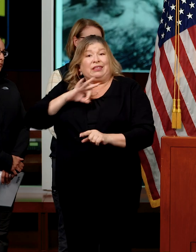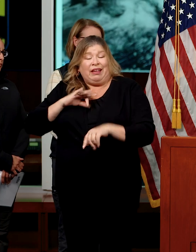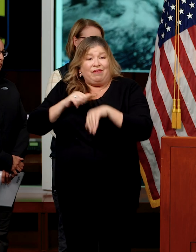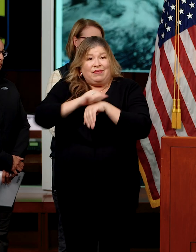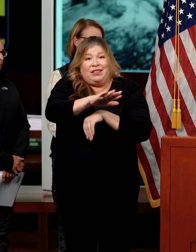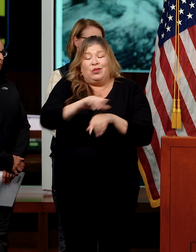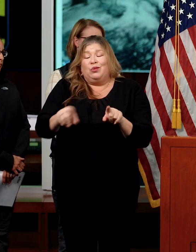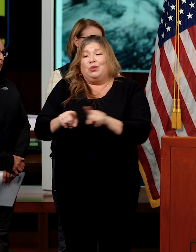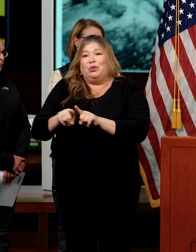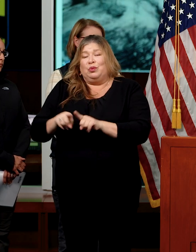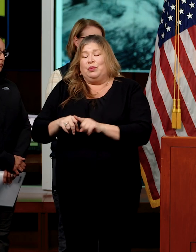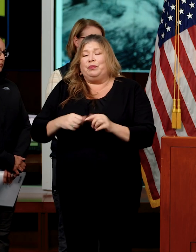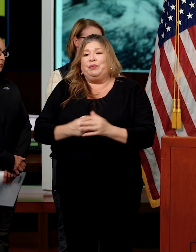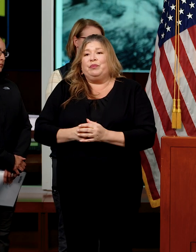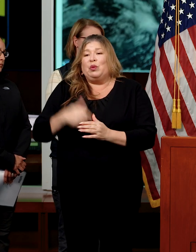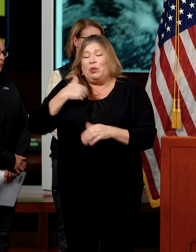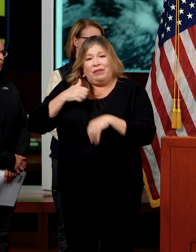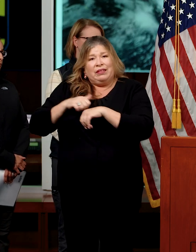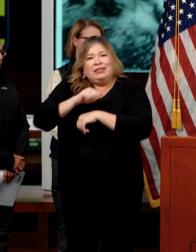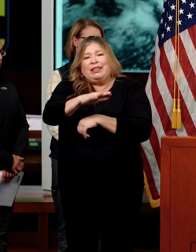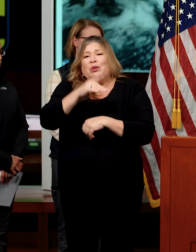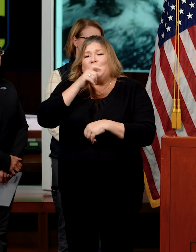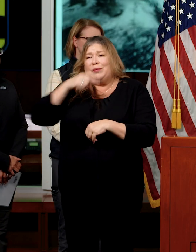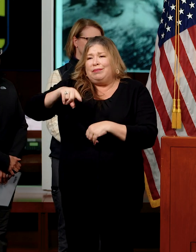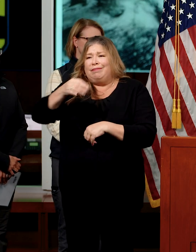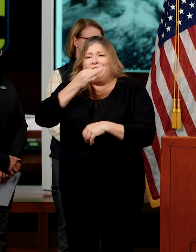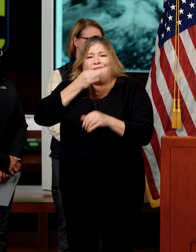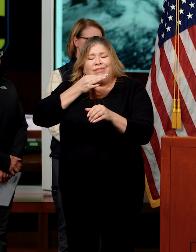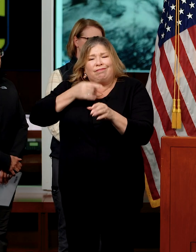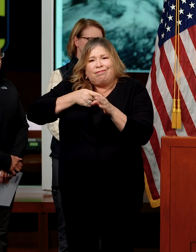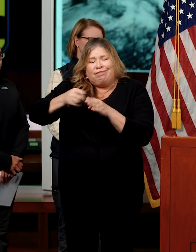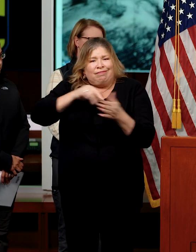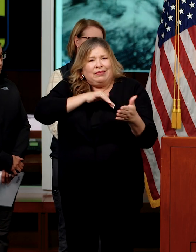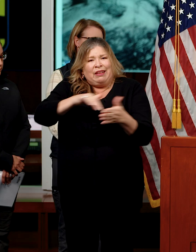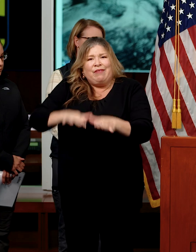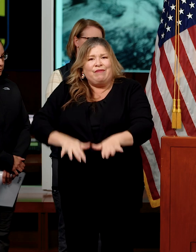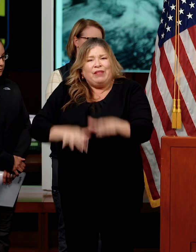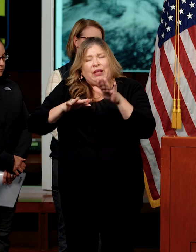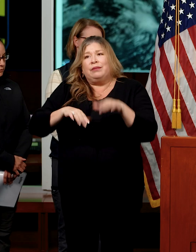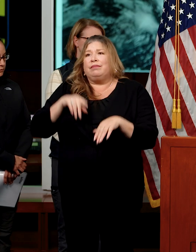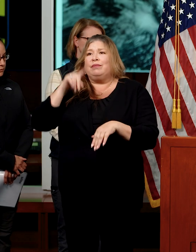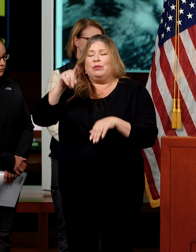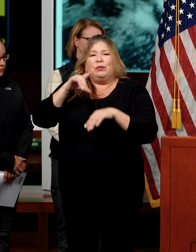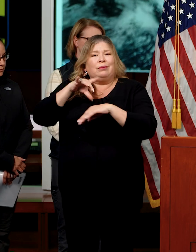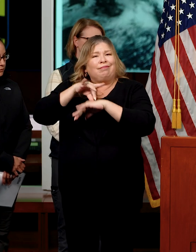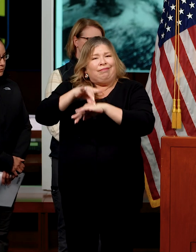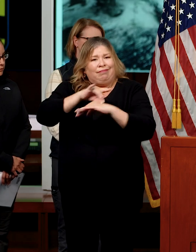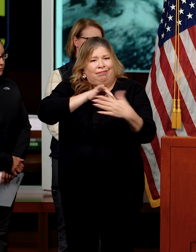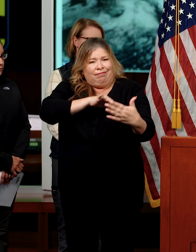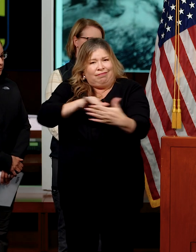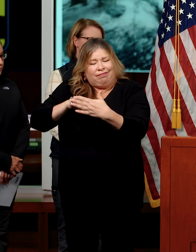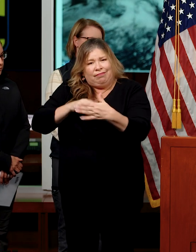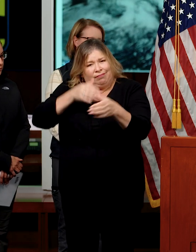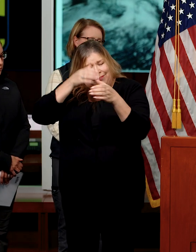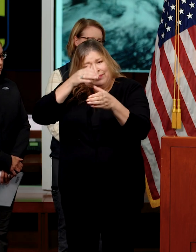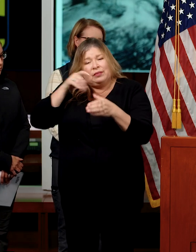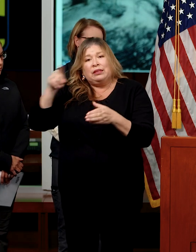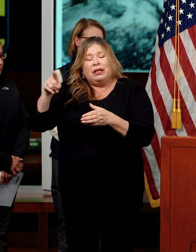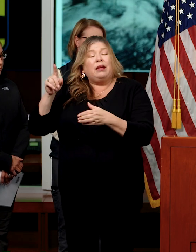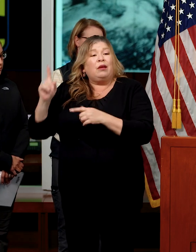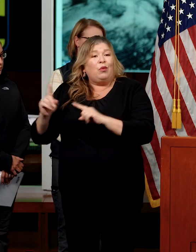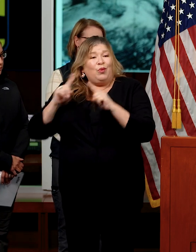numerous flood fighting experts, geological technician experts, that are helping the locals